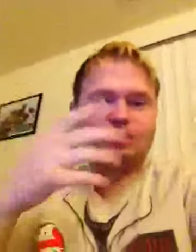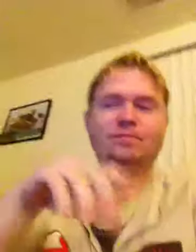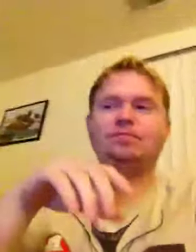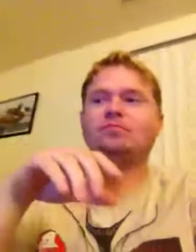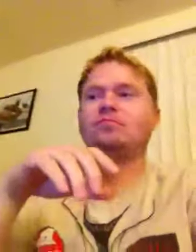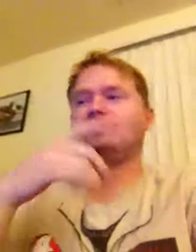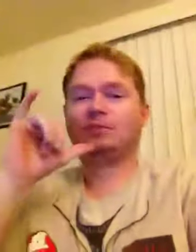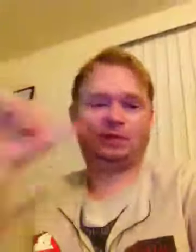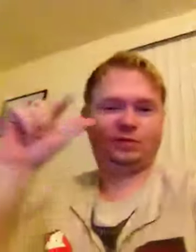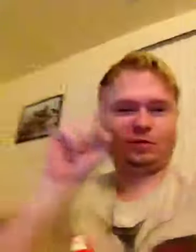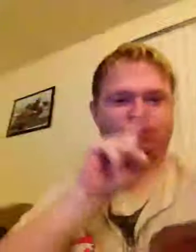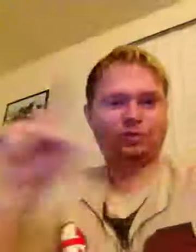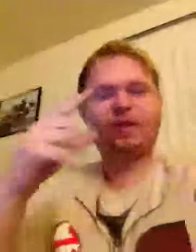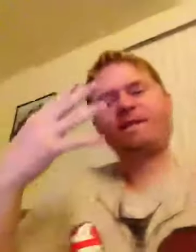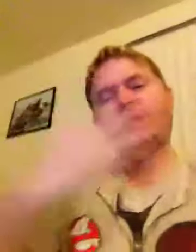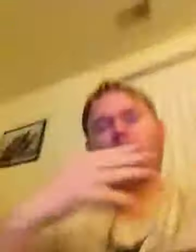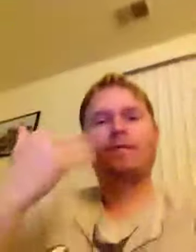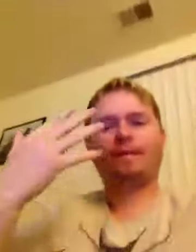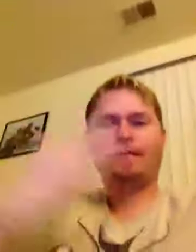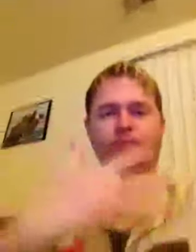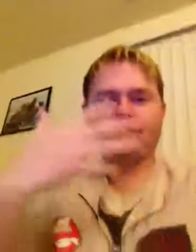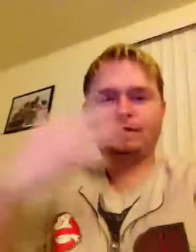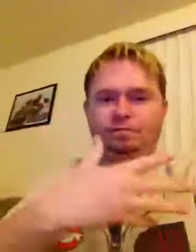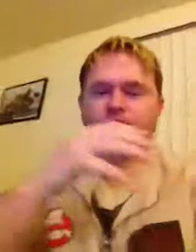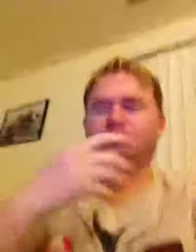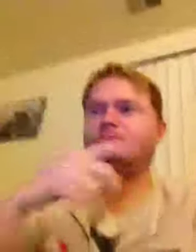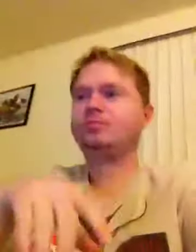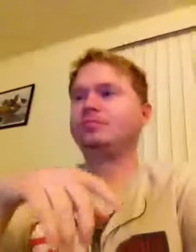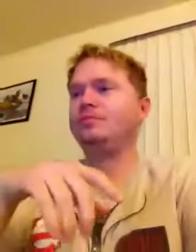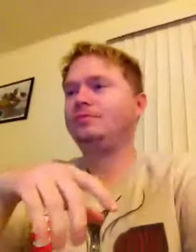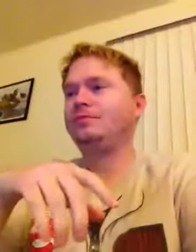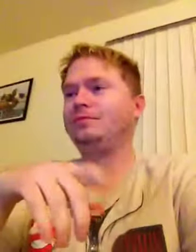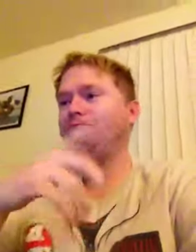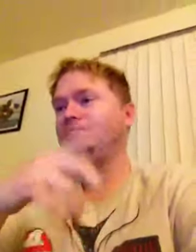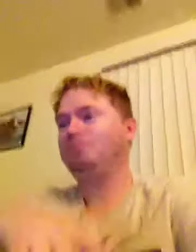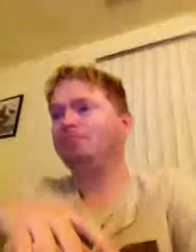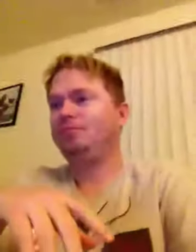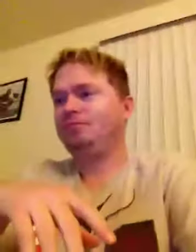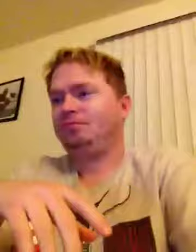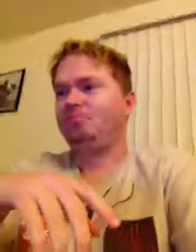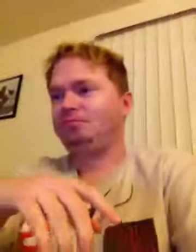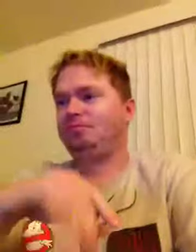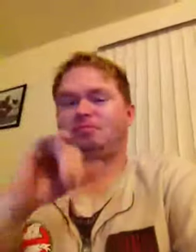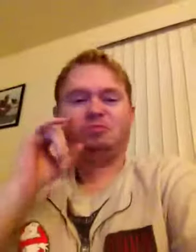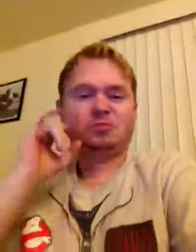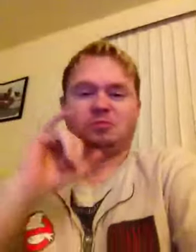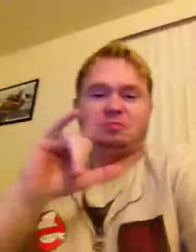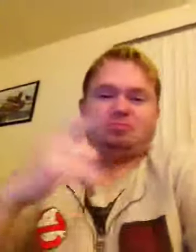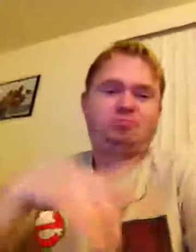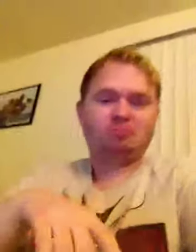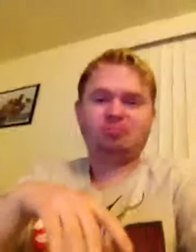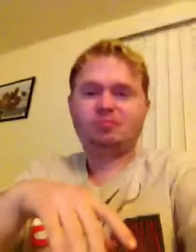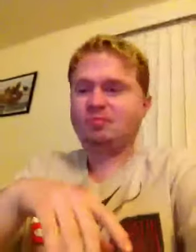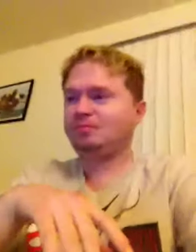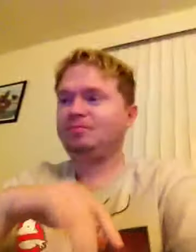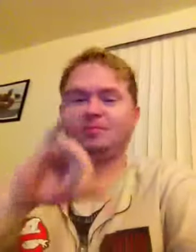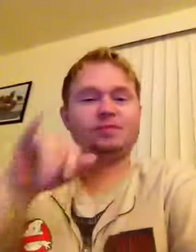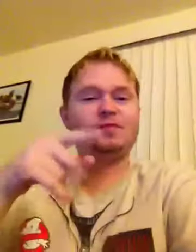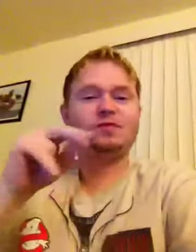break. And it tells a story. When they decide to give up. When they decide to push through. The broken nose. The leg is busted. You